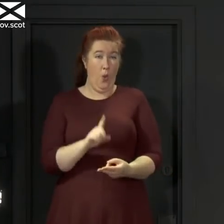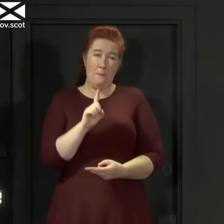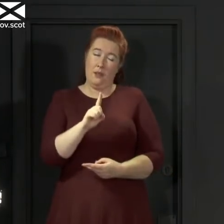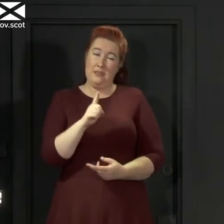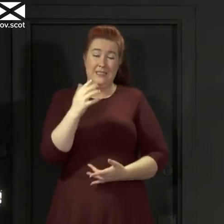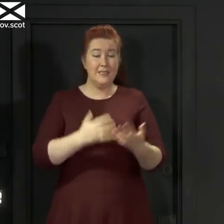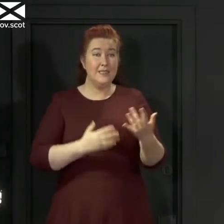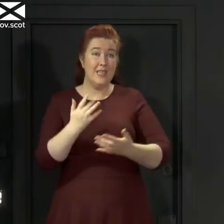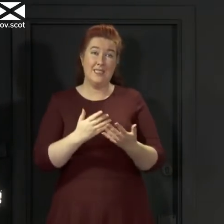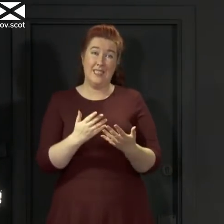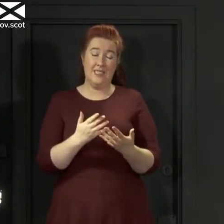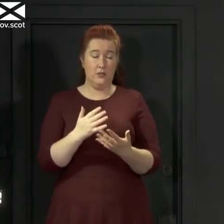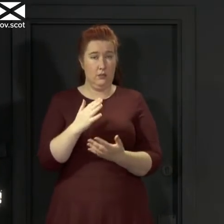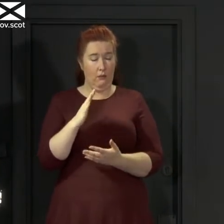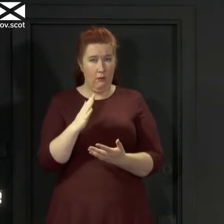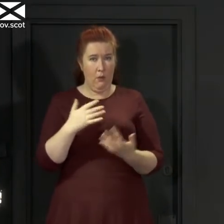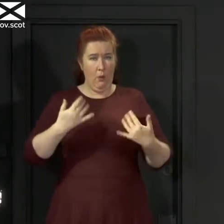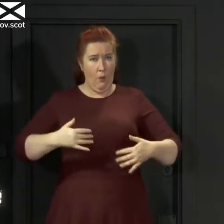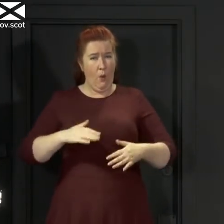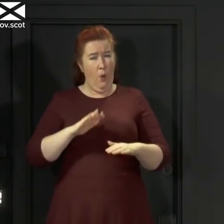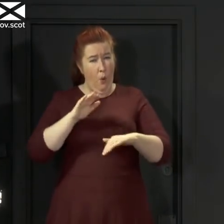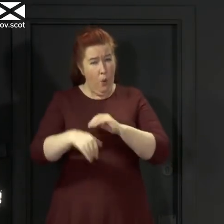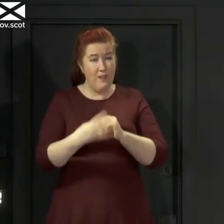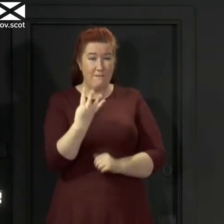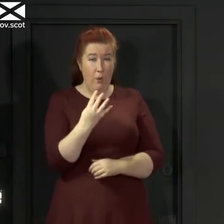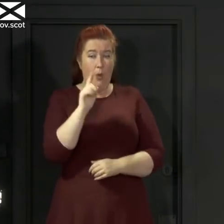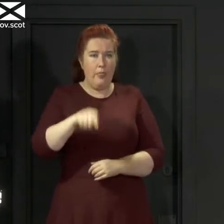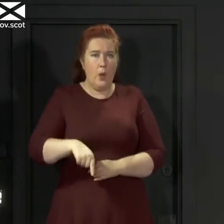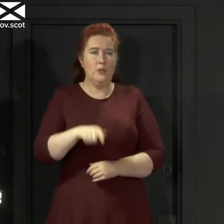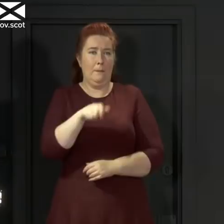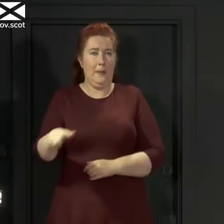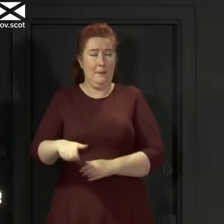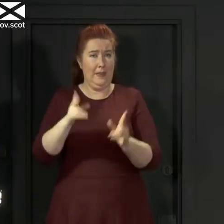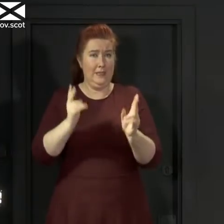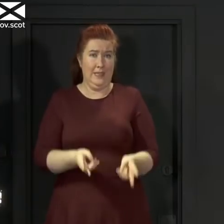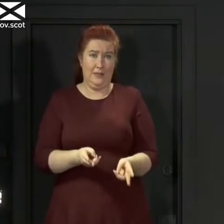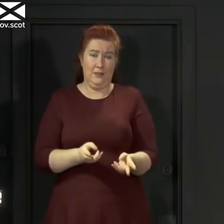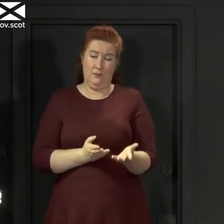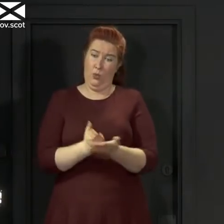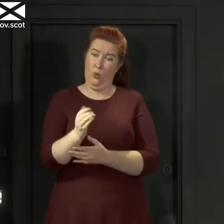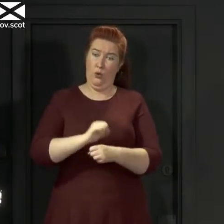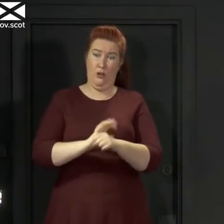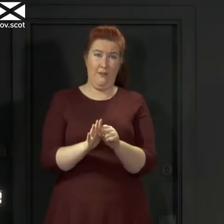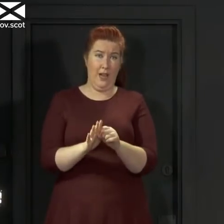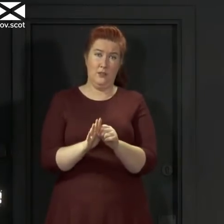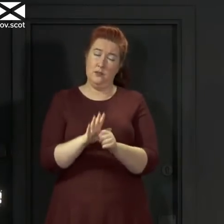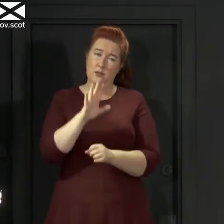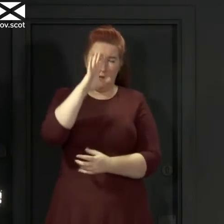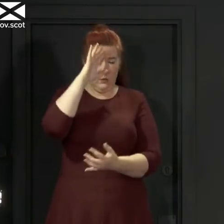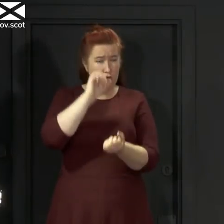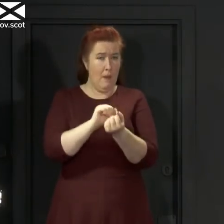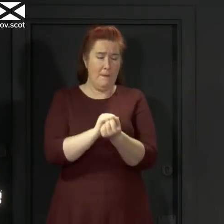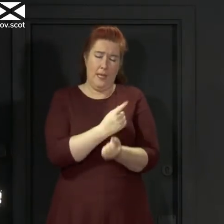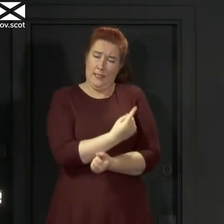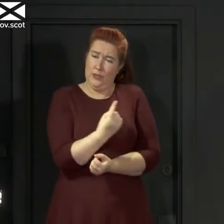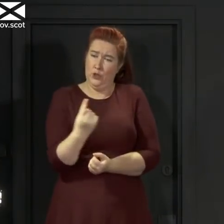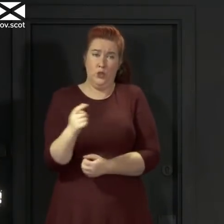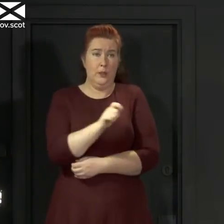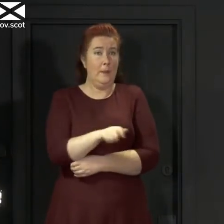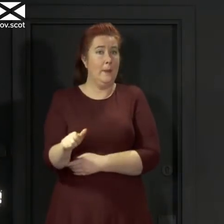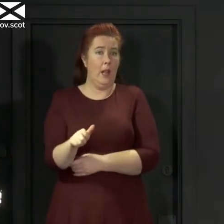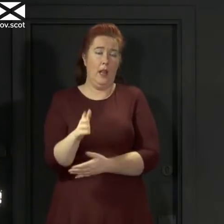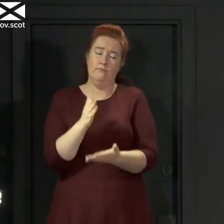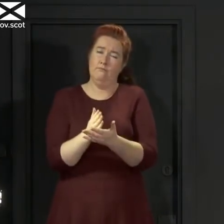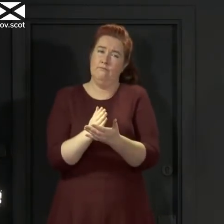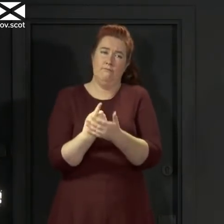remind us that more than 4,000 people have lost their lives to this virus, and we must always remember that each of those deaths was